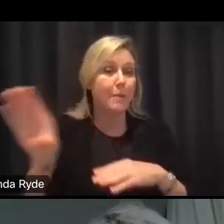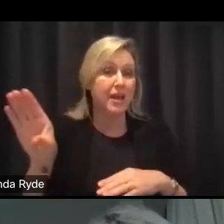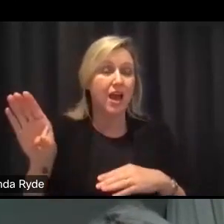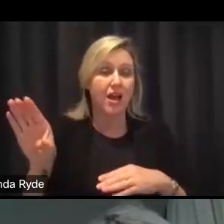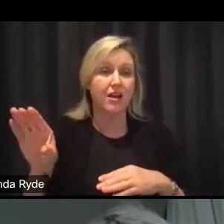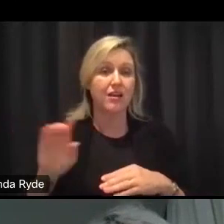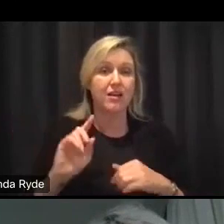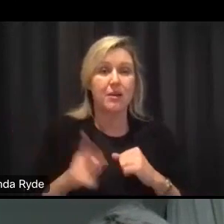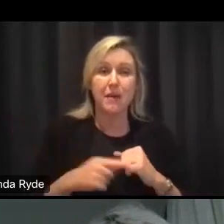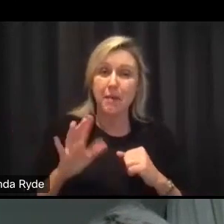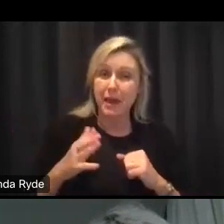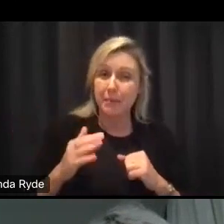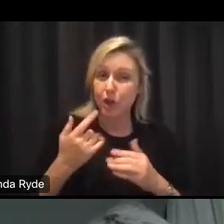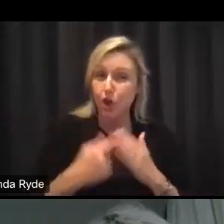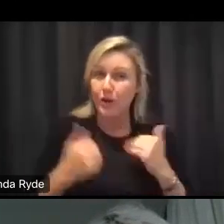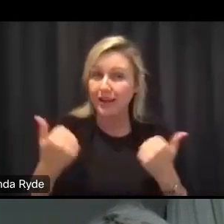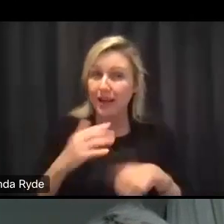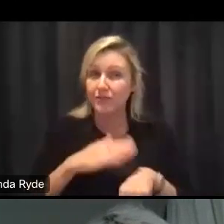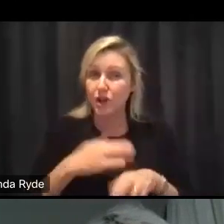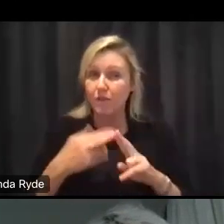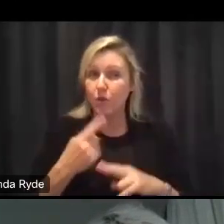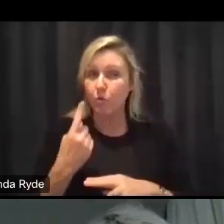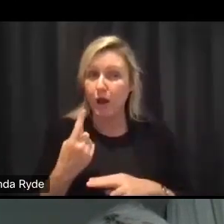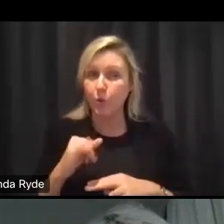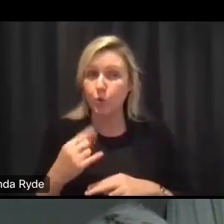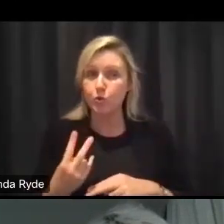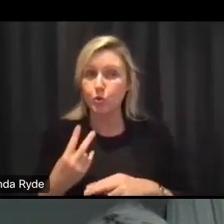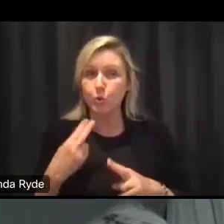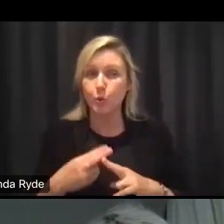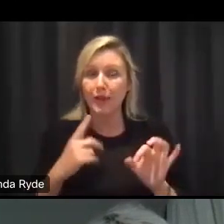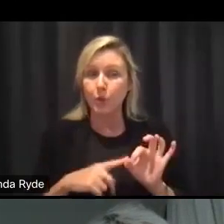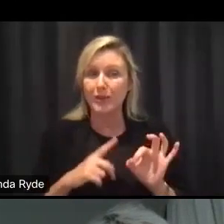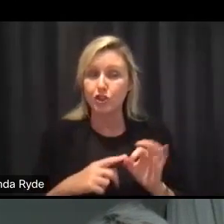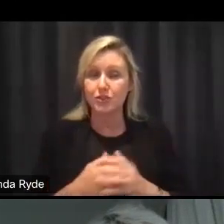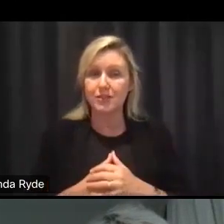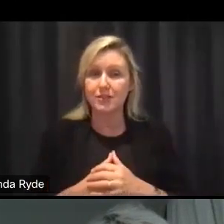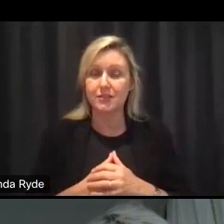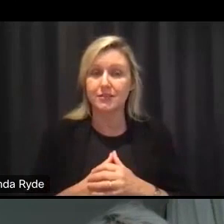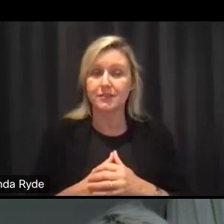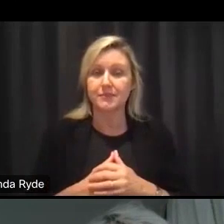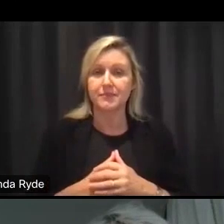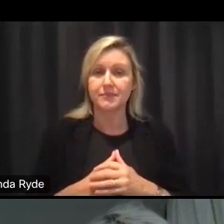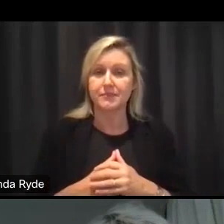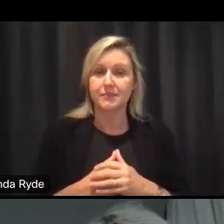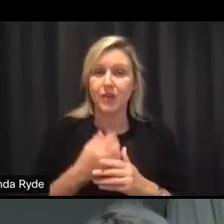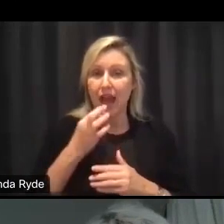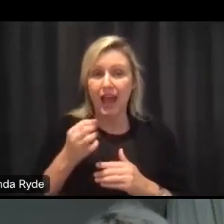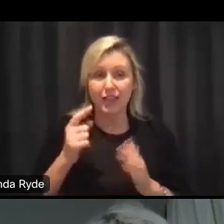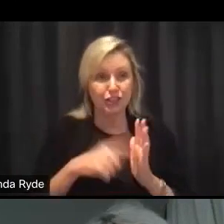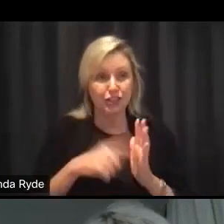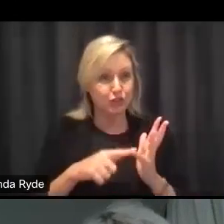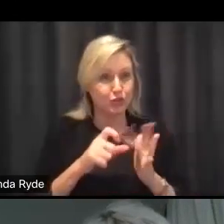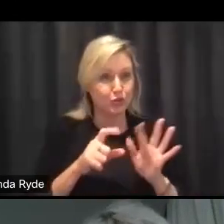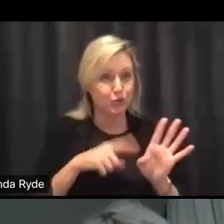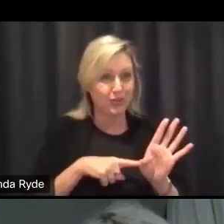might have time for one or two more questions um so uh this one i'll give to you judy because we haven't